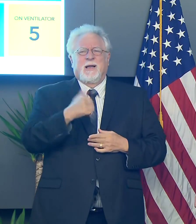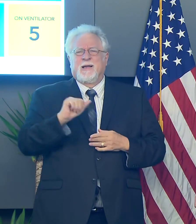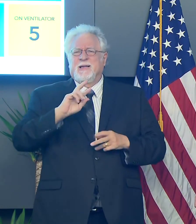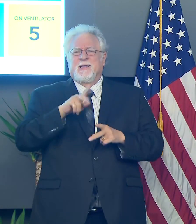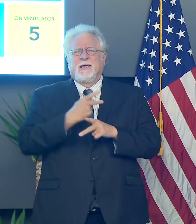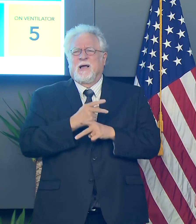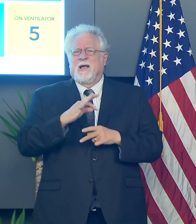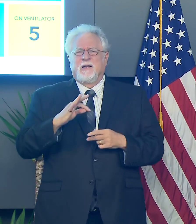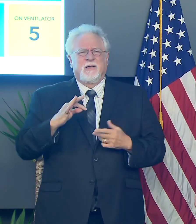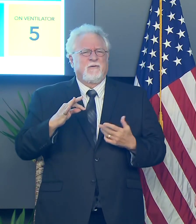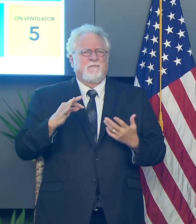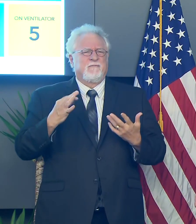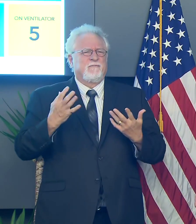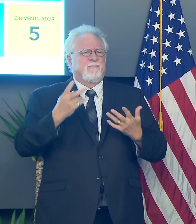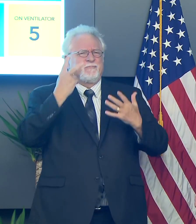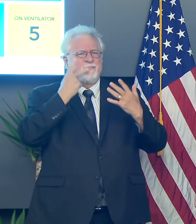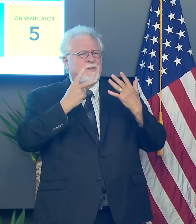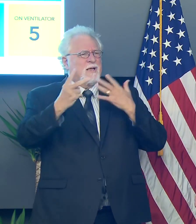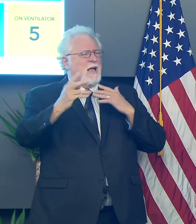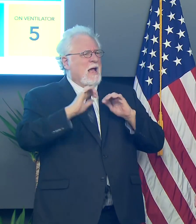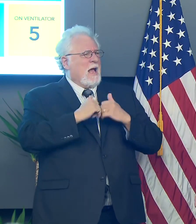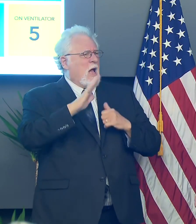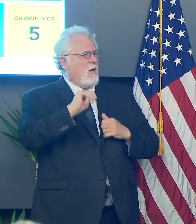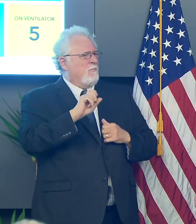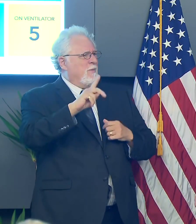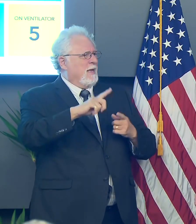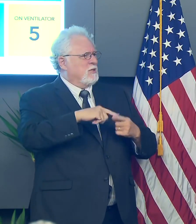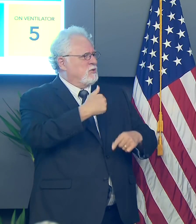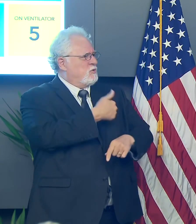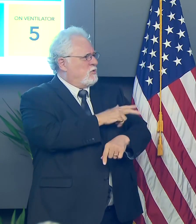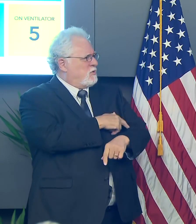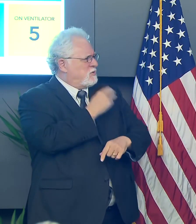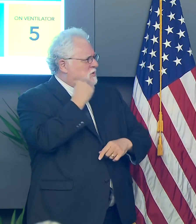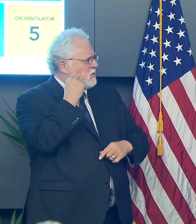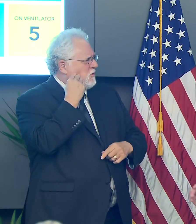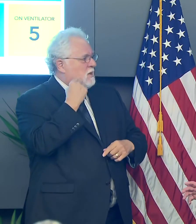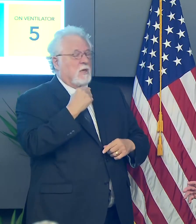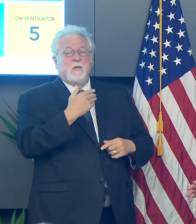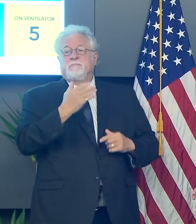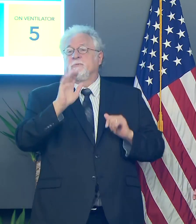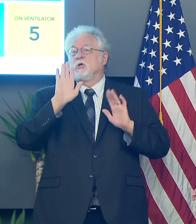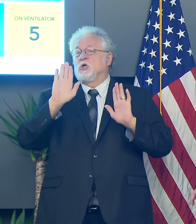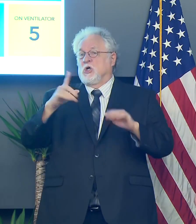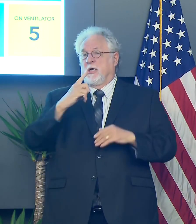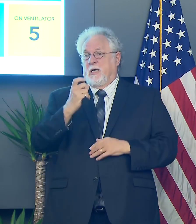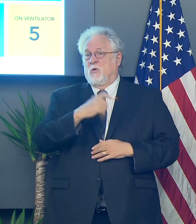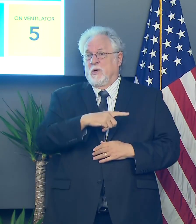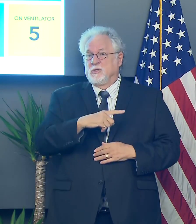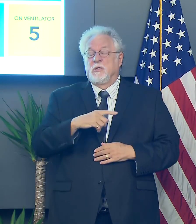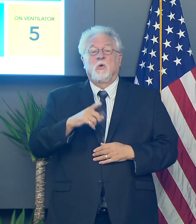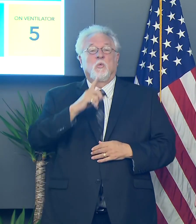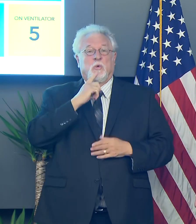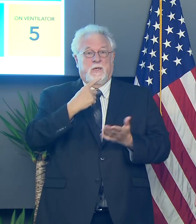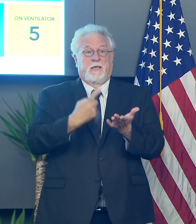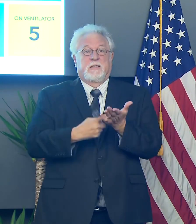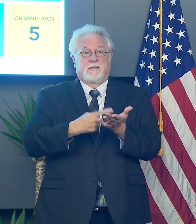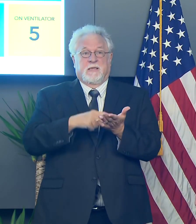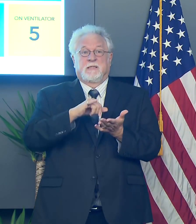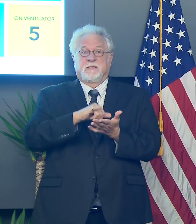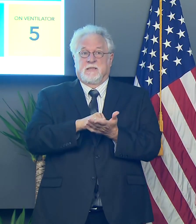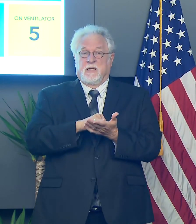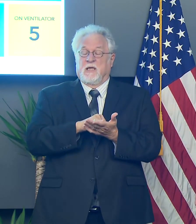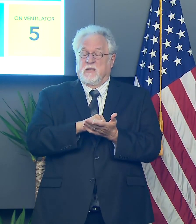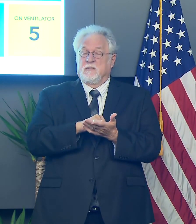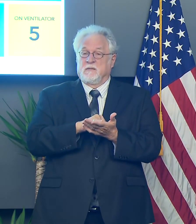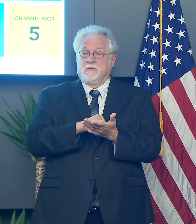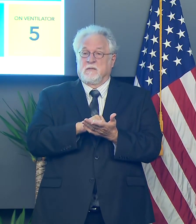thought process to how getting back to nursing home visitations? Uh, it's a great question. It's, something that was actually discussed, uh, at